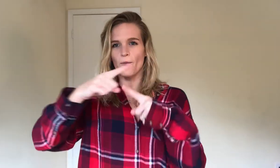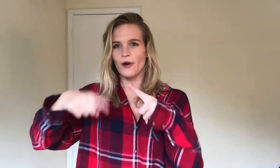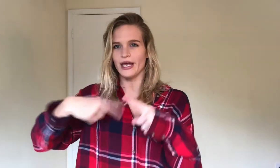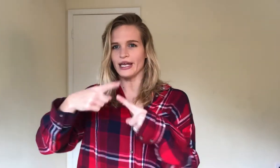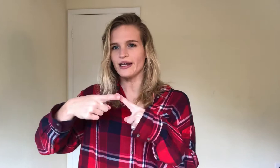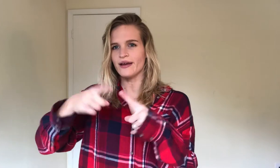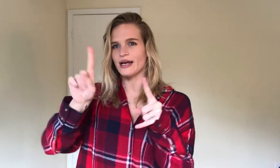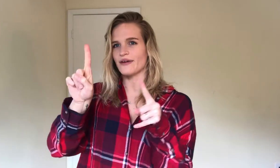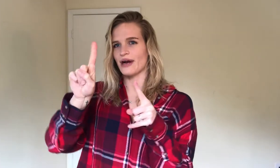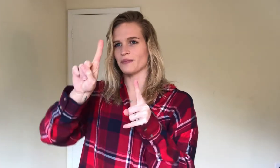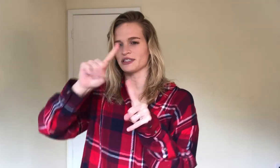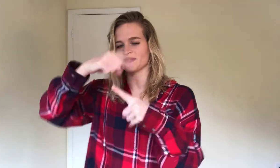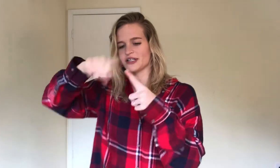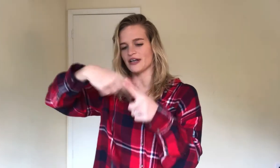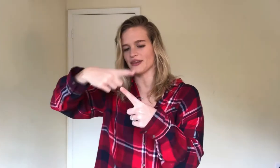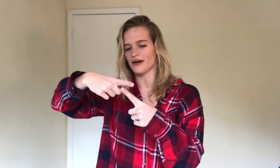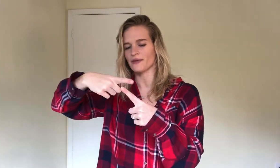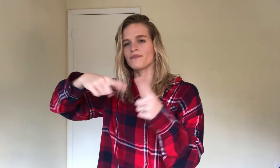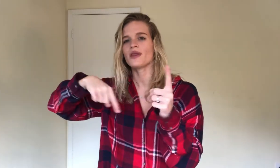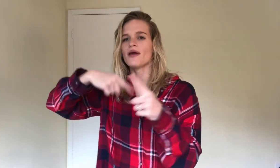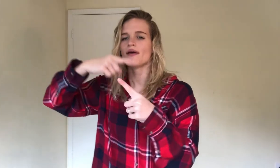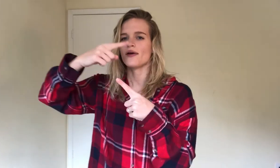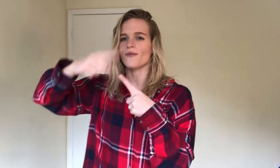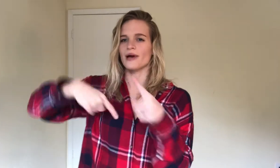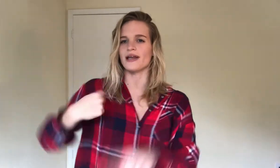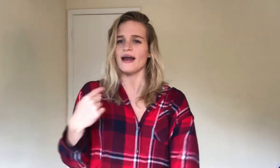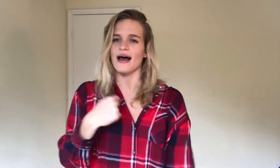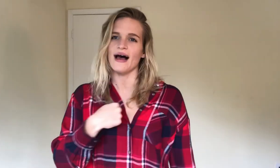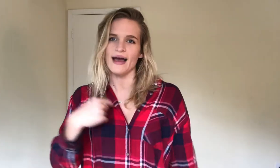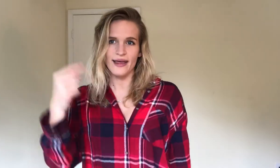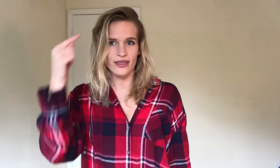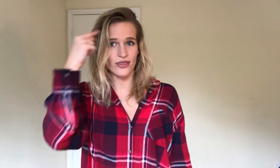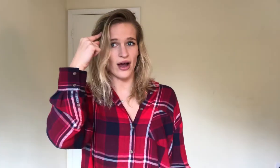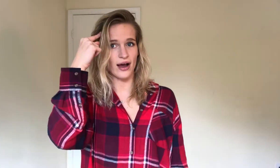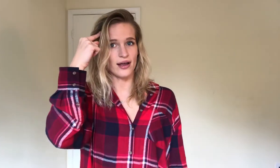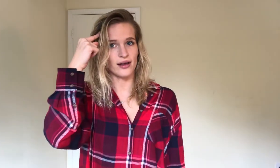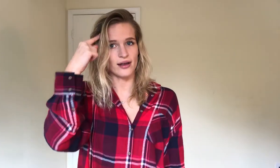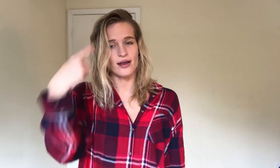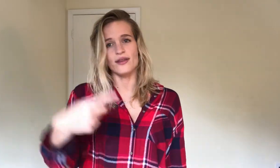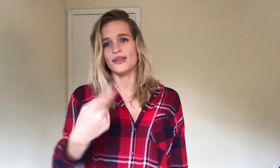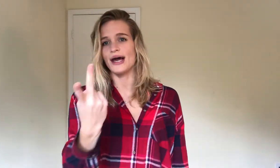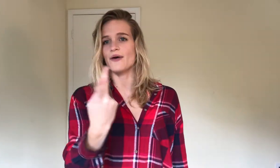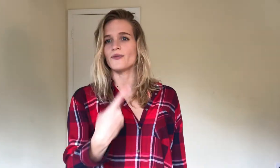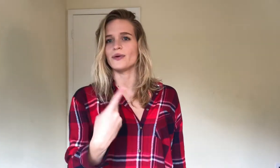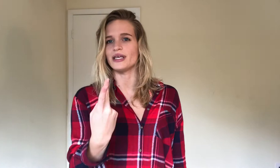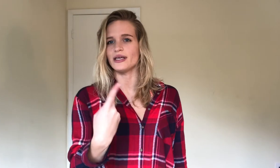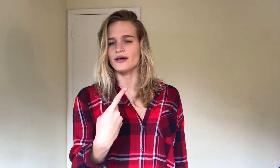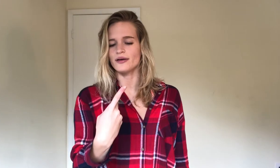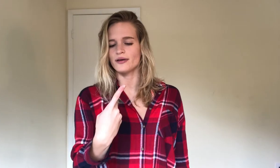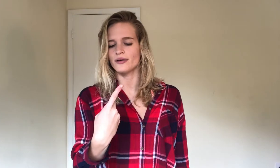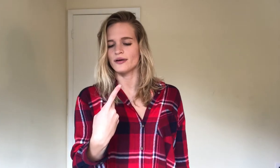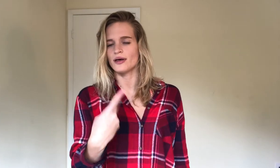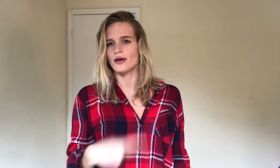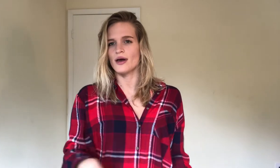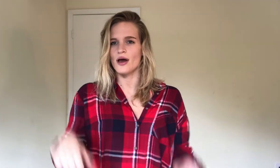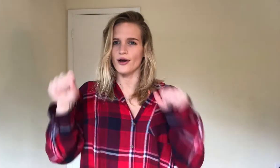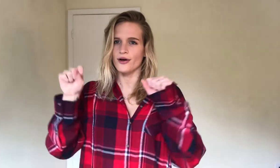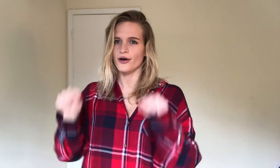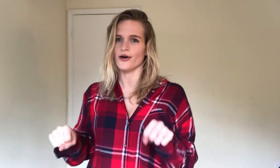when, wrap this finger on that one, when I thought that we could,